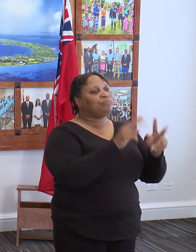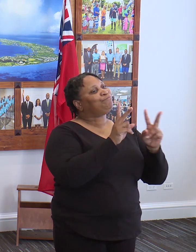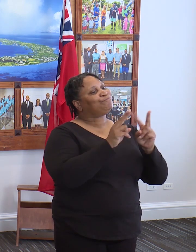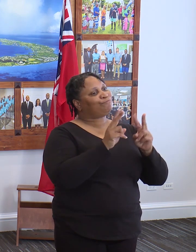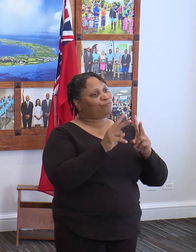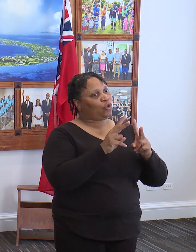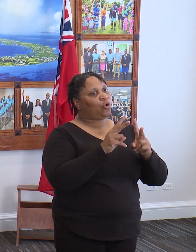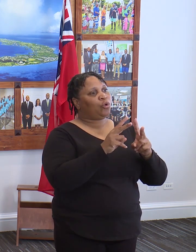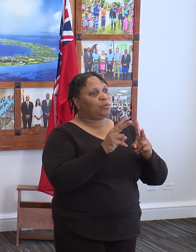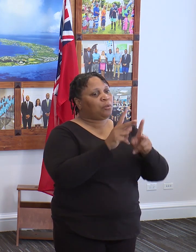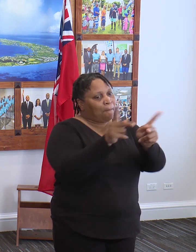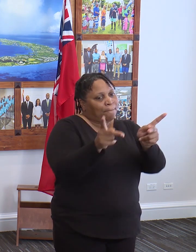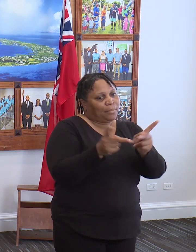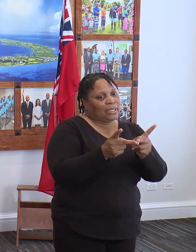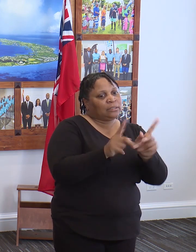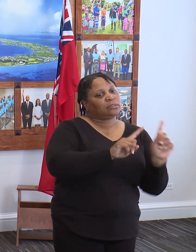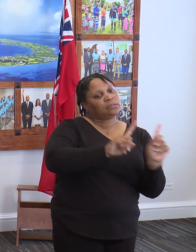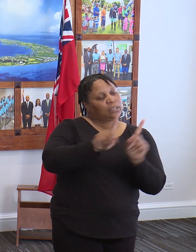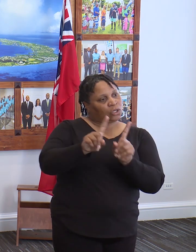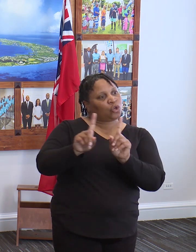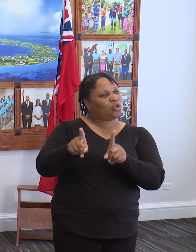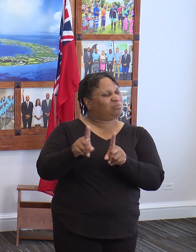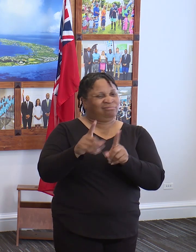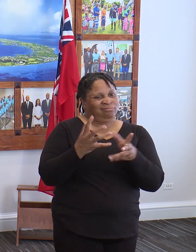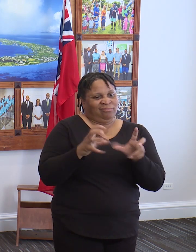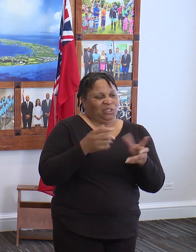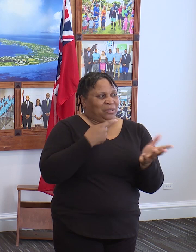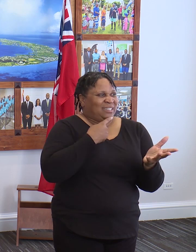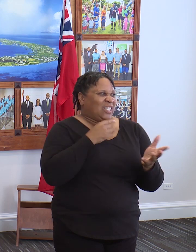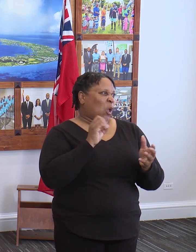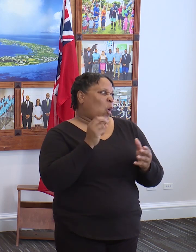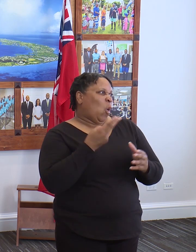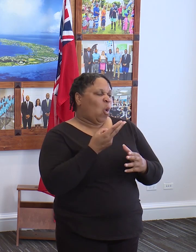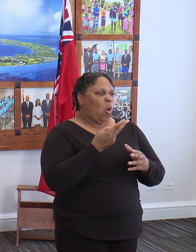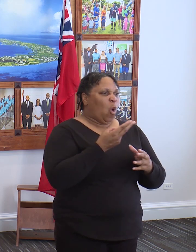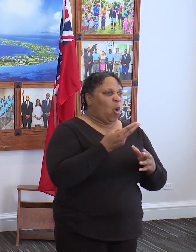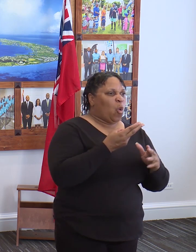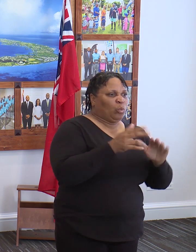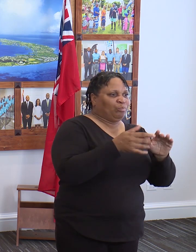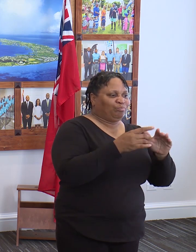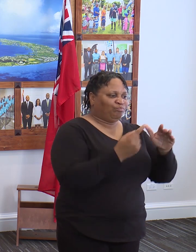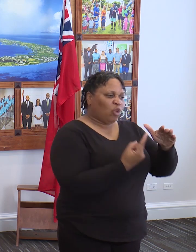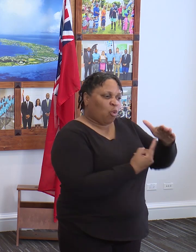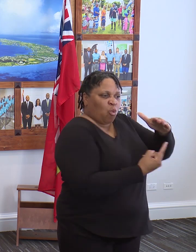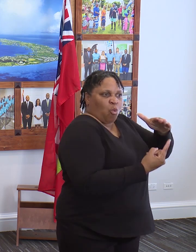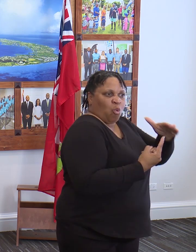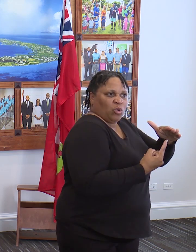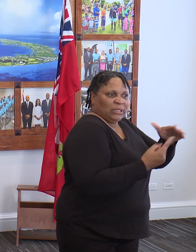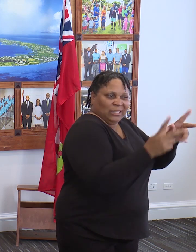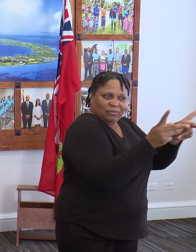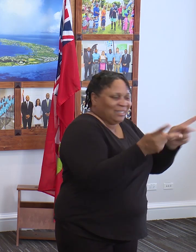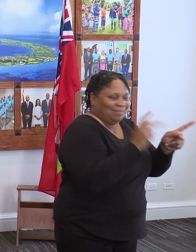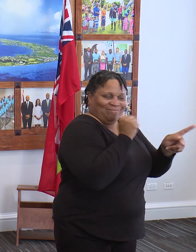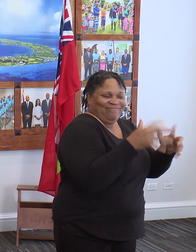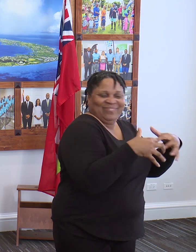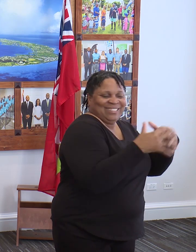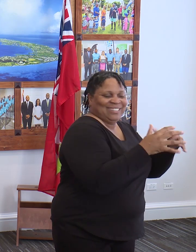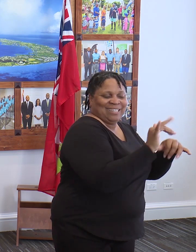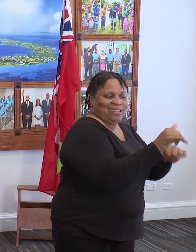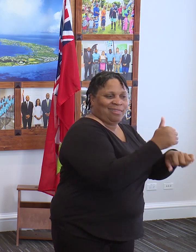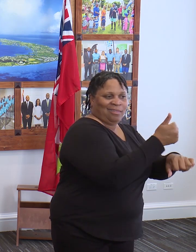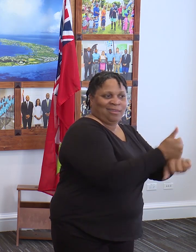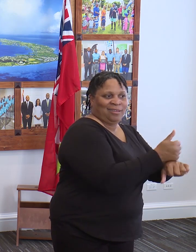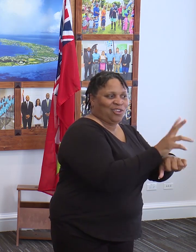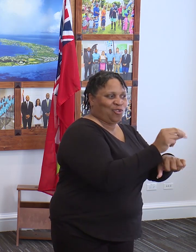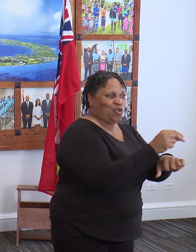accommodations that will be provided for them. So, I don't want them to say quarantine facilities because that's not the type of thing in which we're setting up. We're not requiring